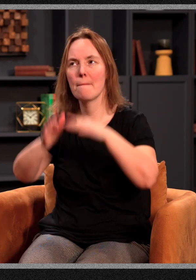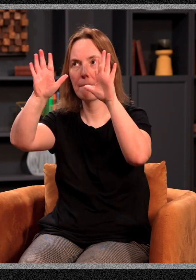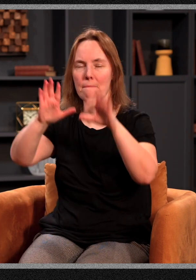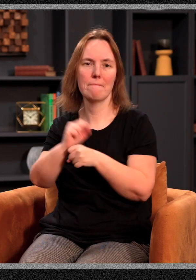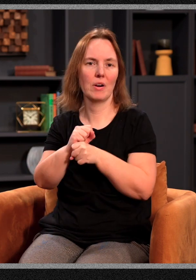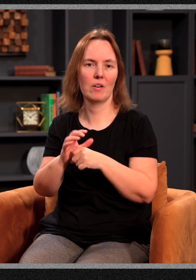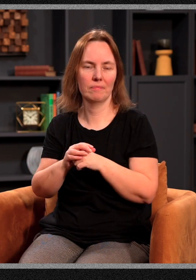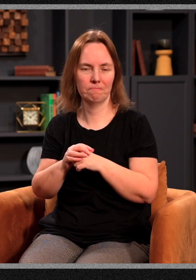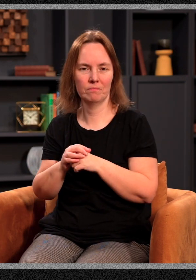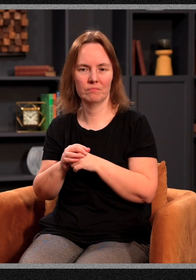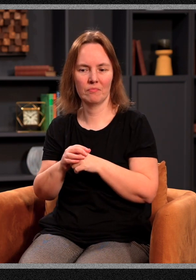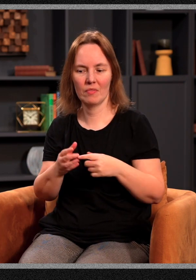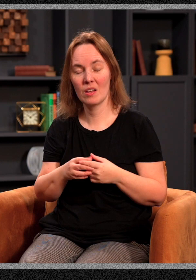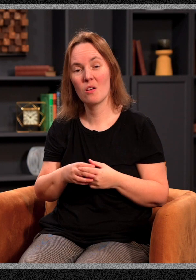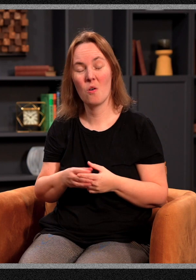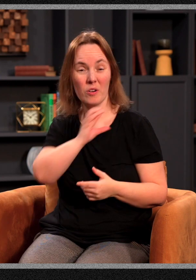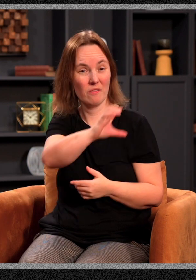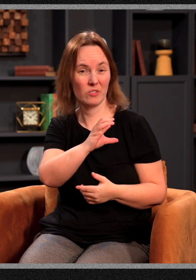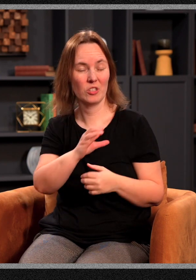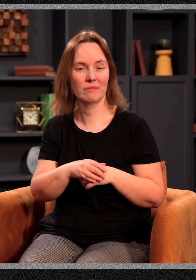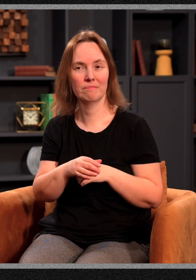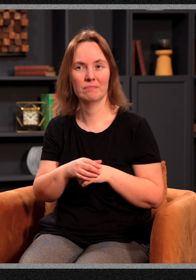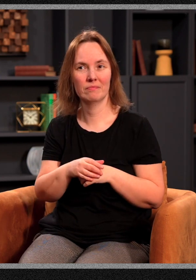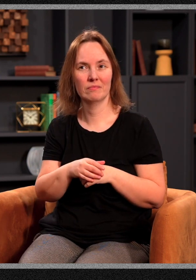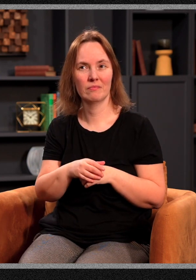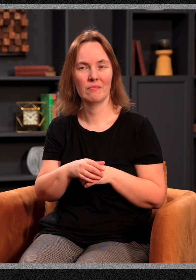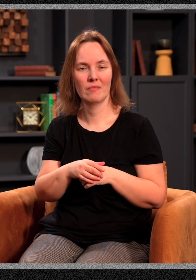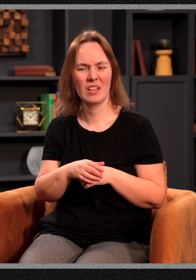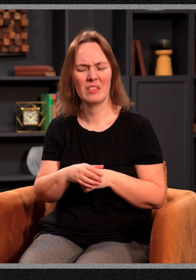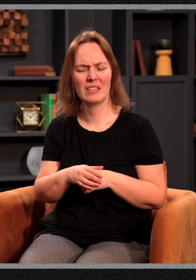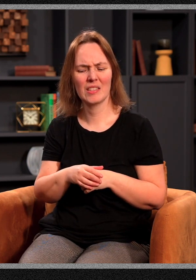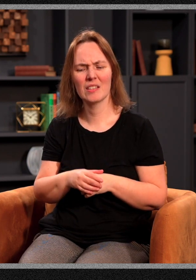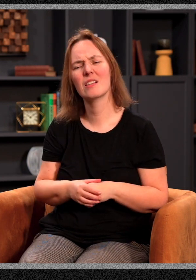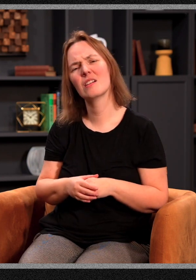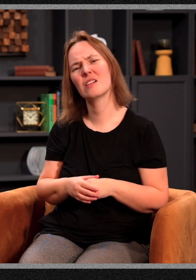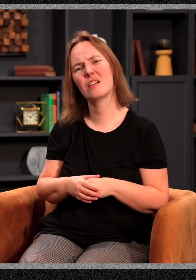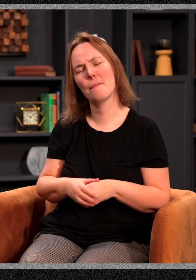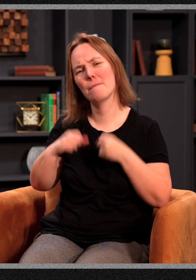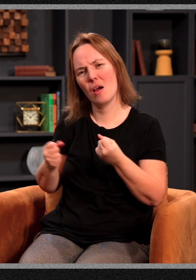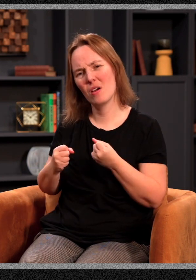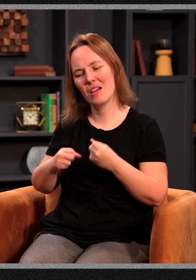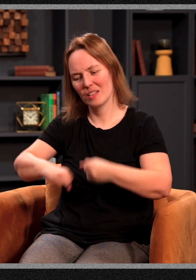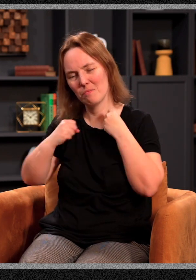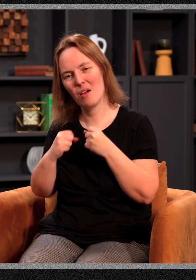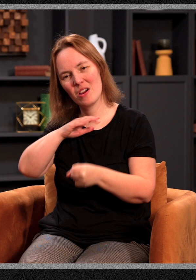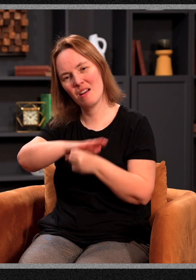miracle, or virtue. And so what this dunamis is, is that it's actually power enough